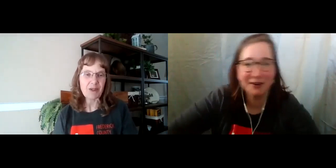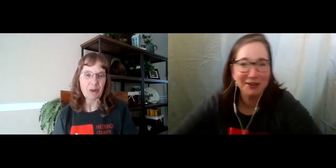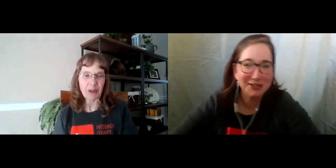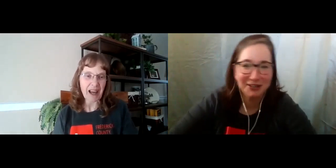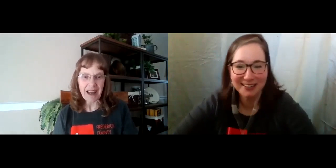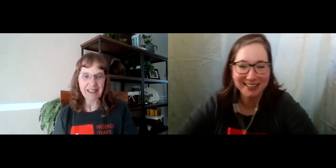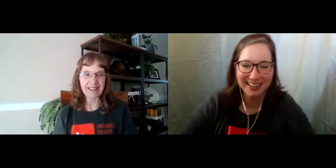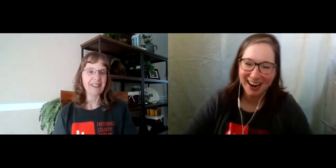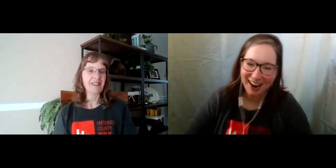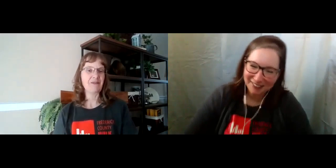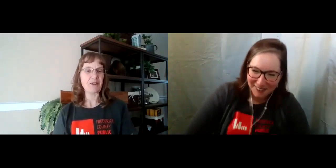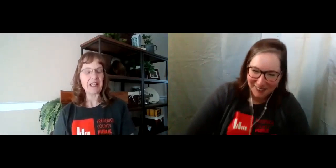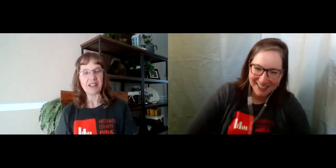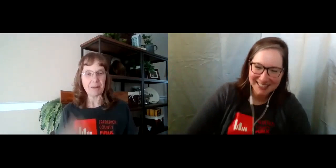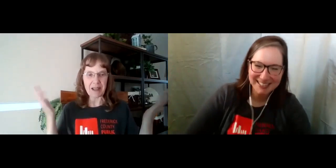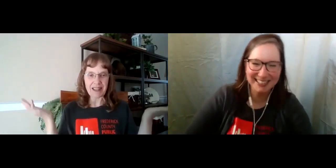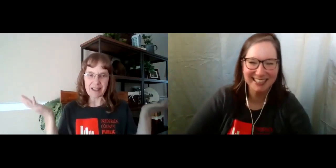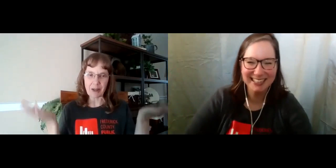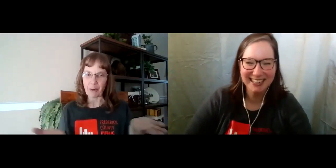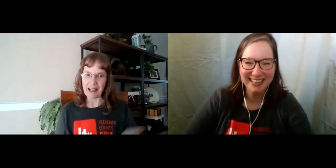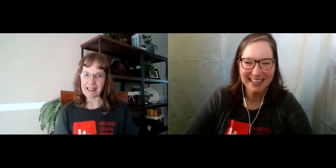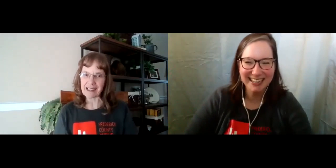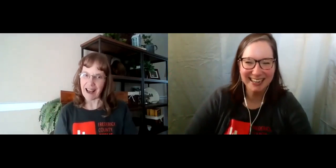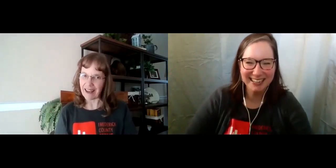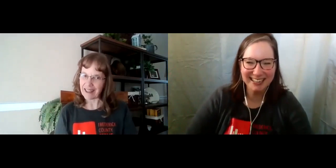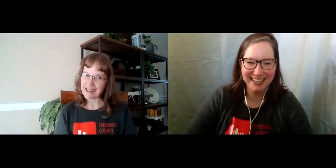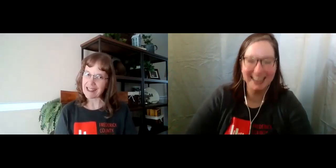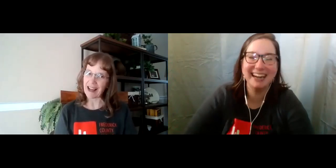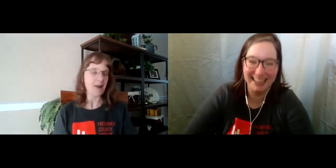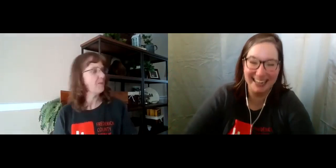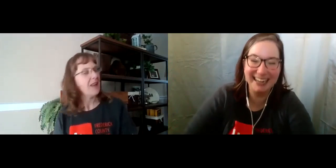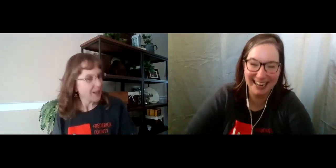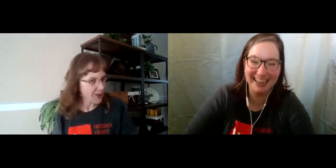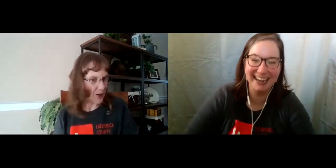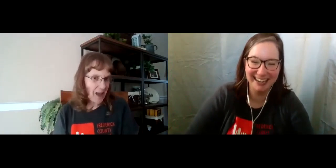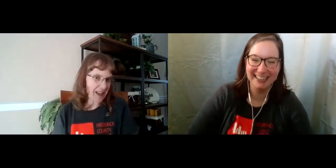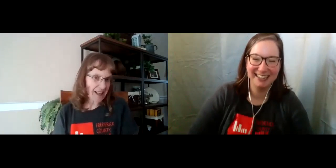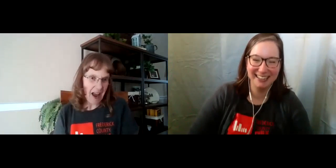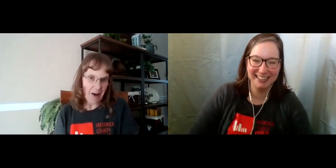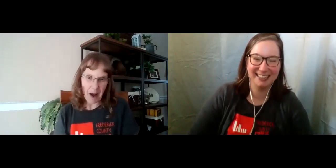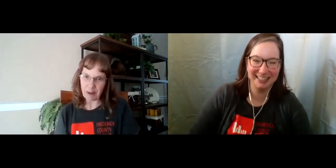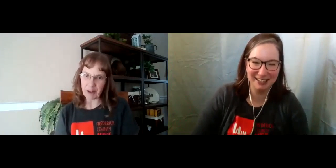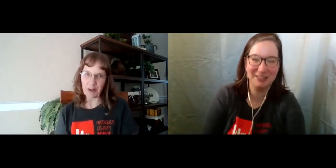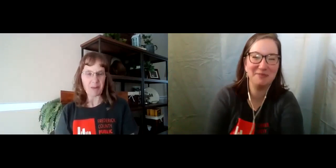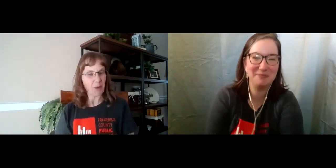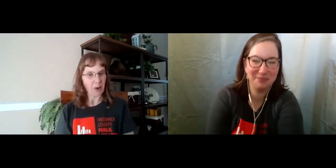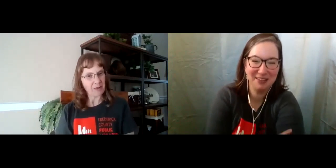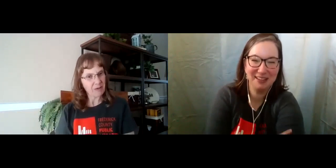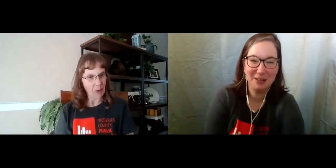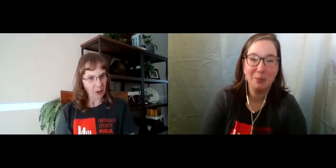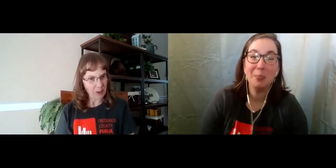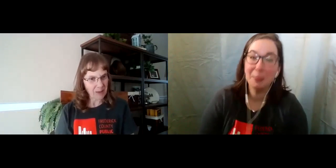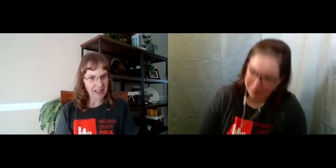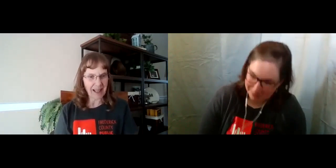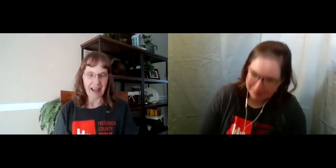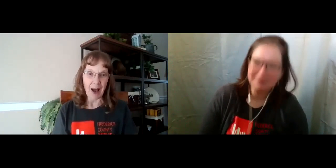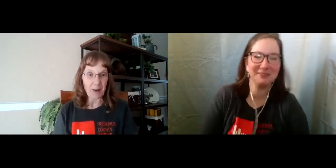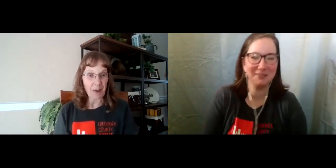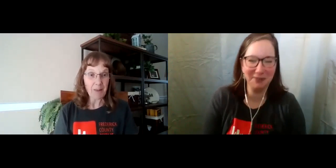Julia. Of course. For teaching me these great signs. So that now I'm a little bit more informed about